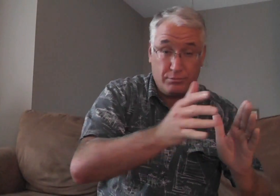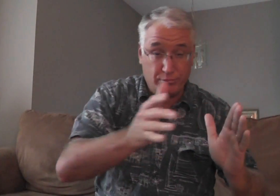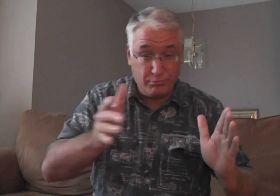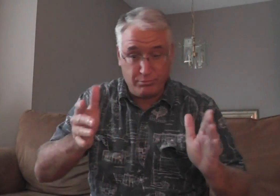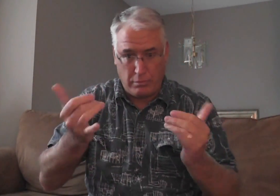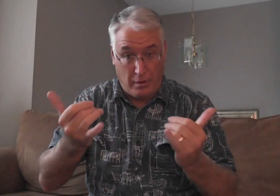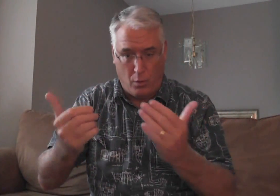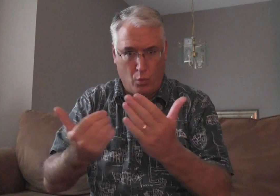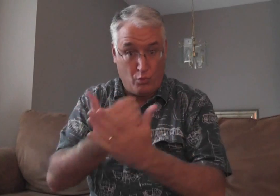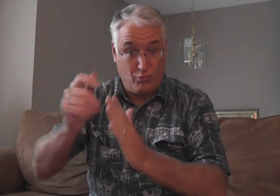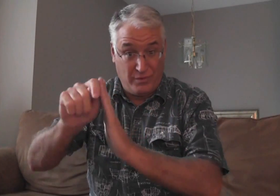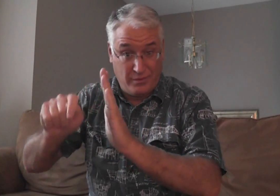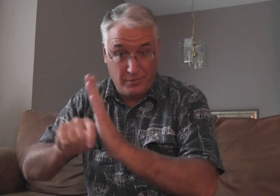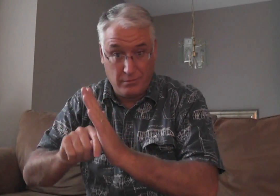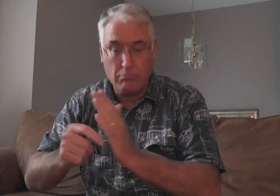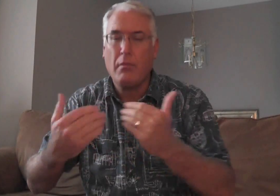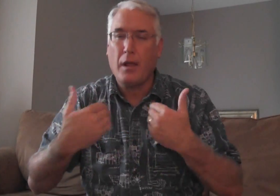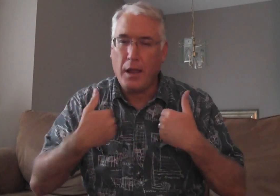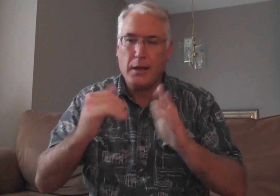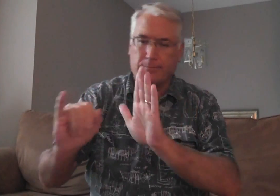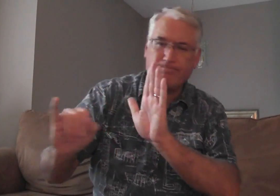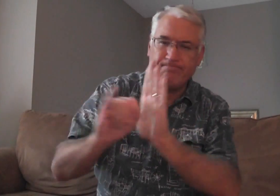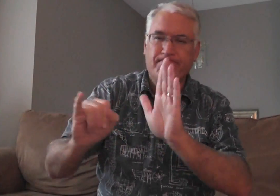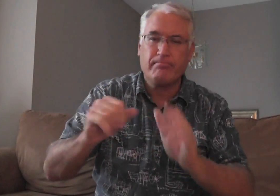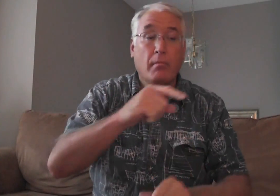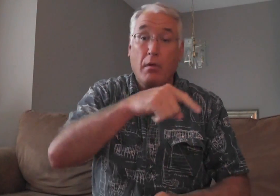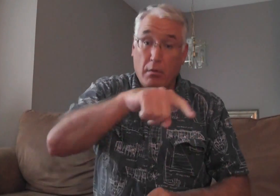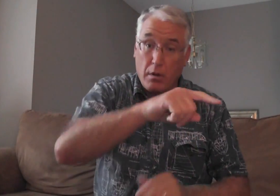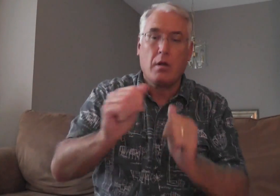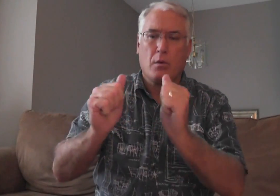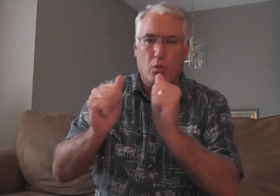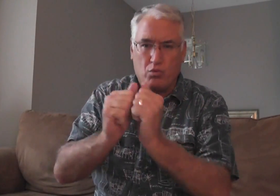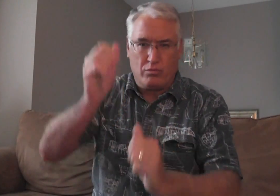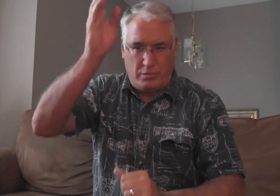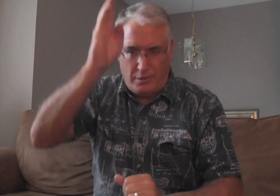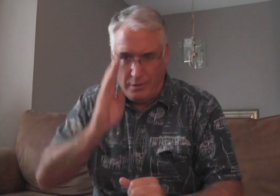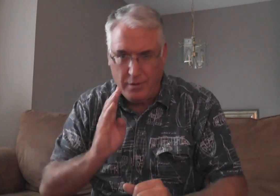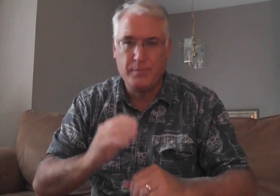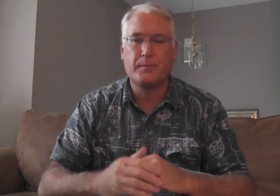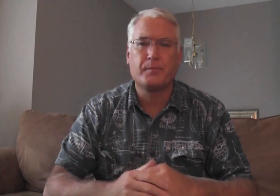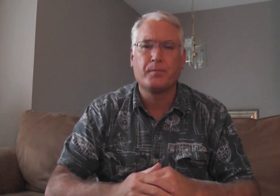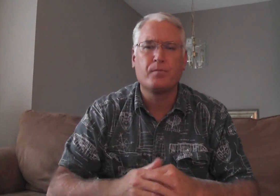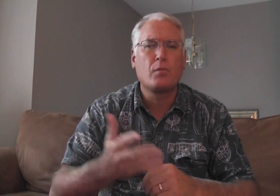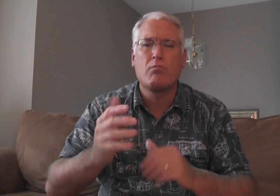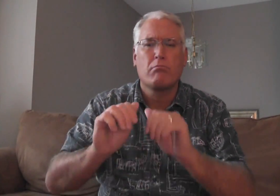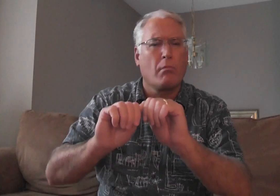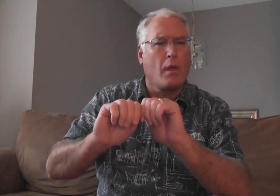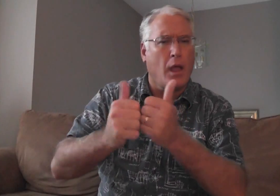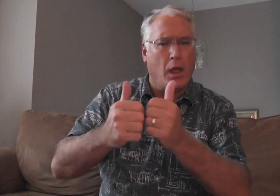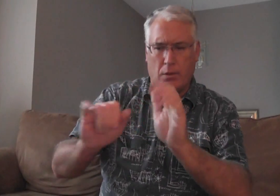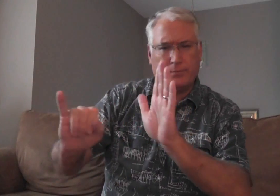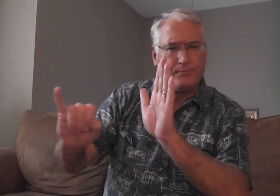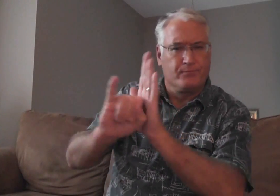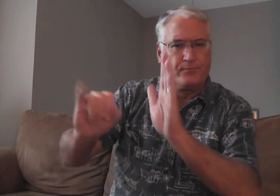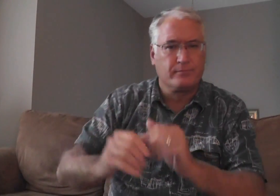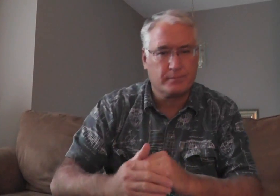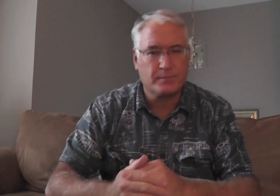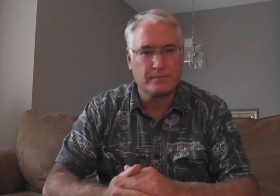Testament time all the way to New Testament time. They have identified with God. And what is this source of